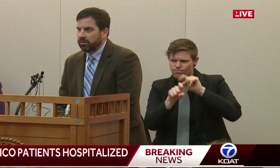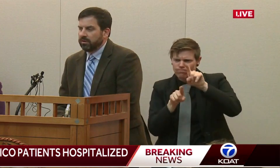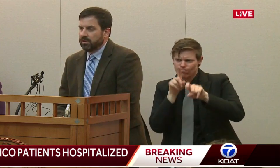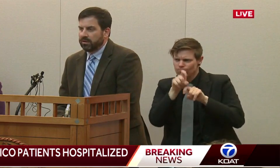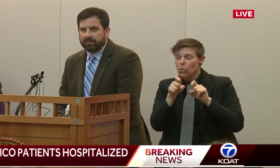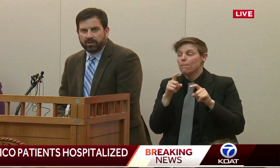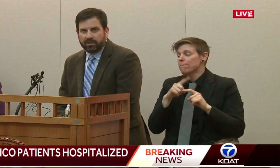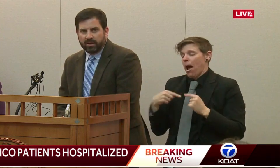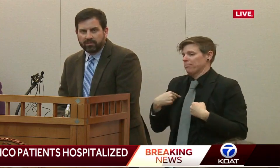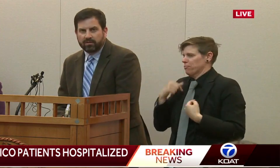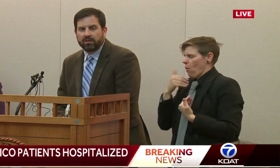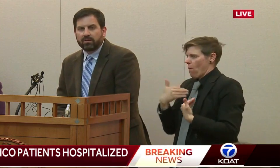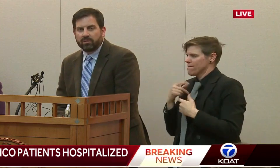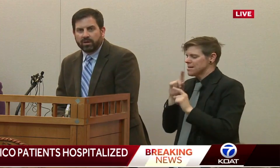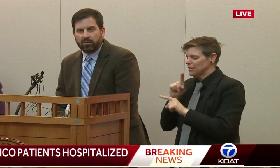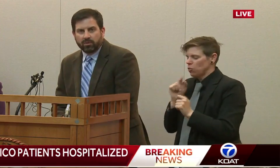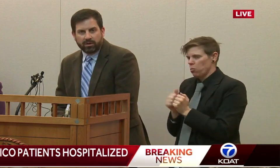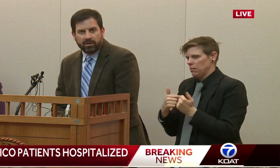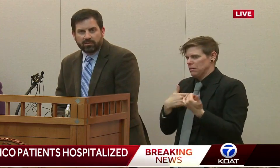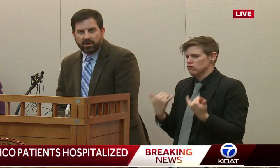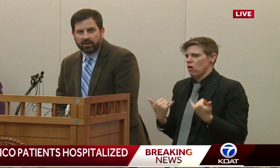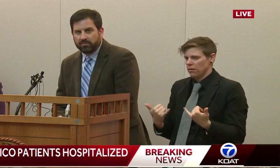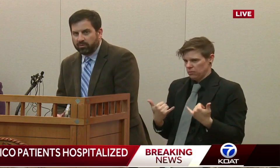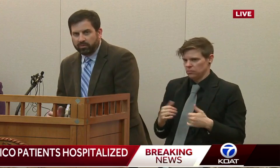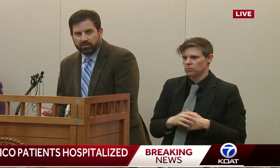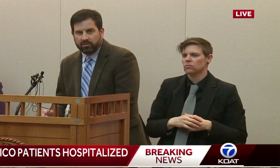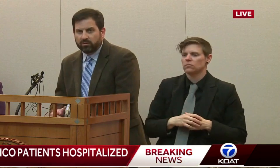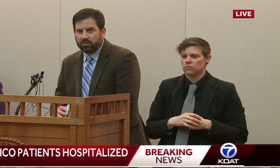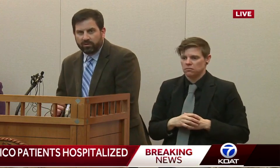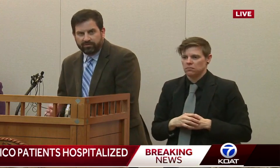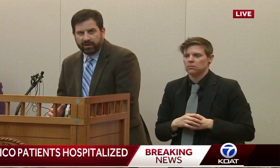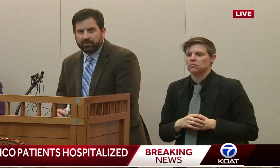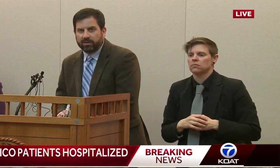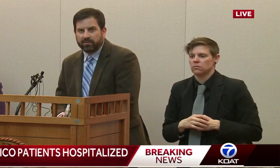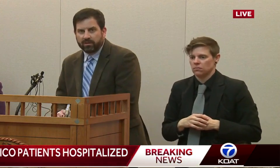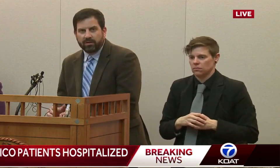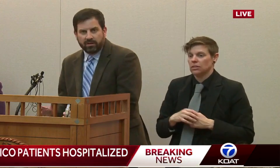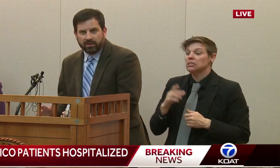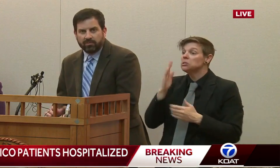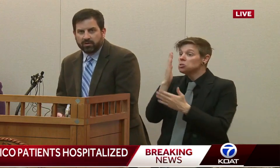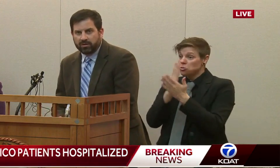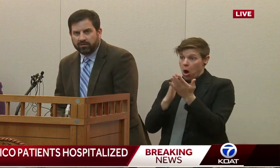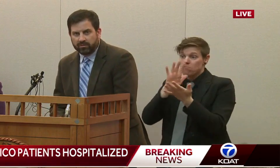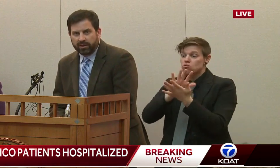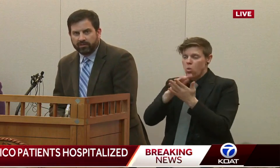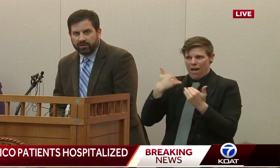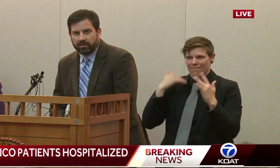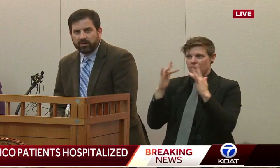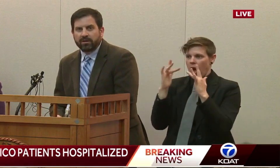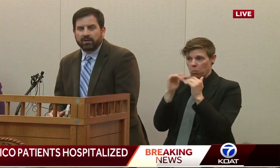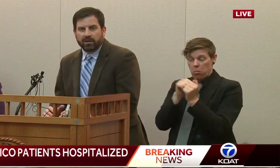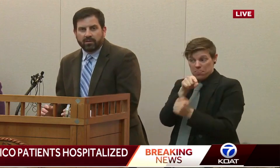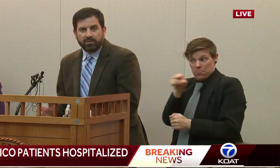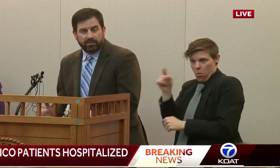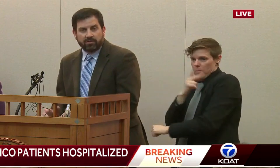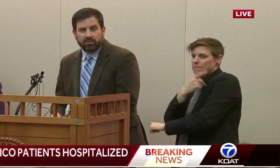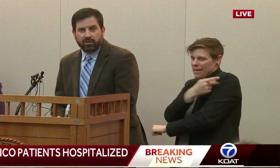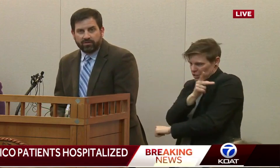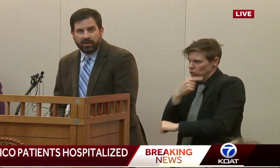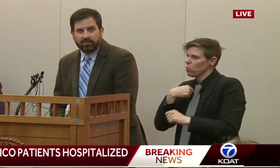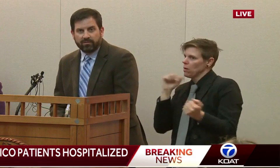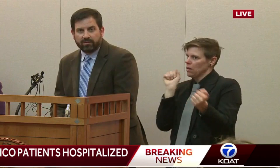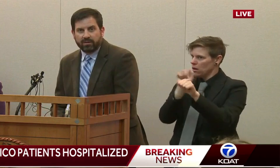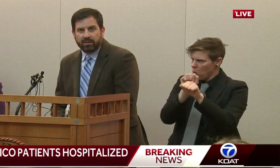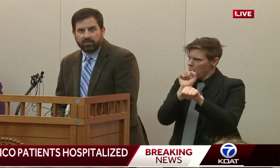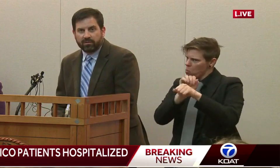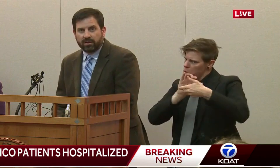schools that have contacts. We are working directly both with the school, the families, and the communities around there to make